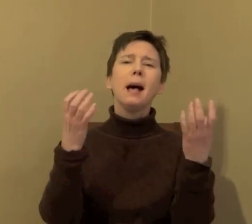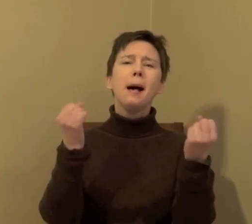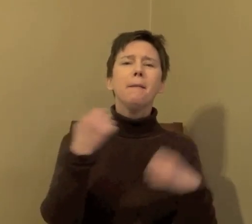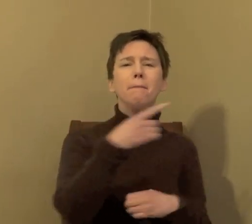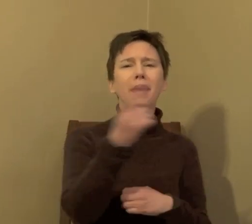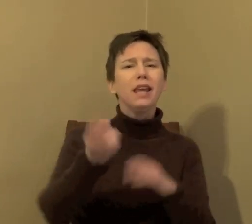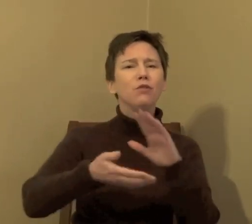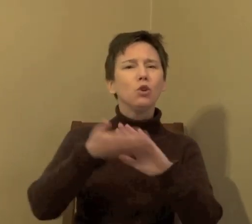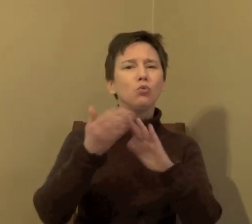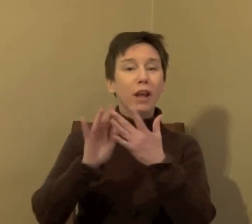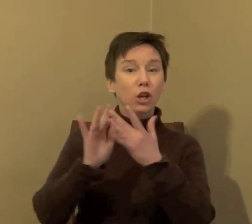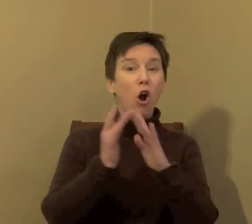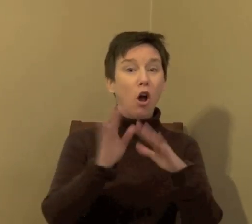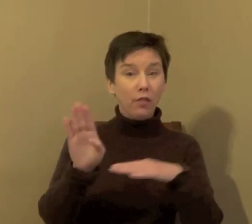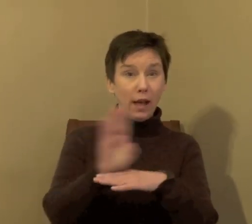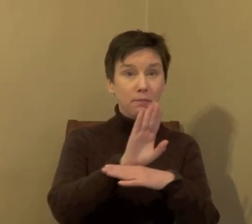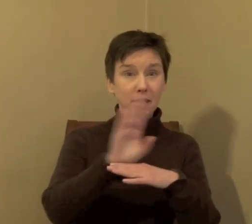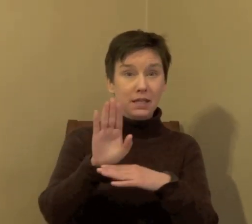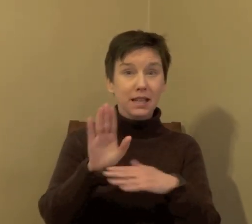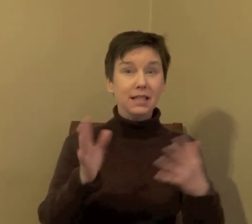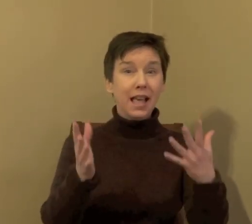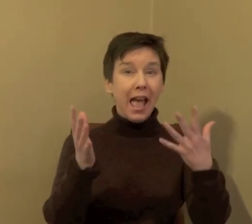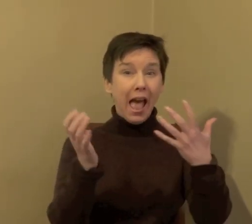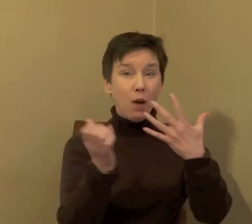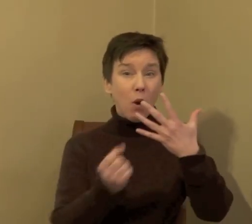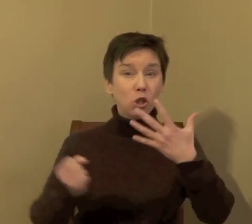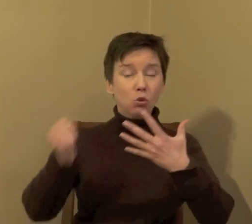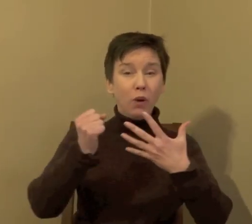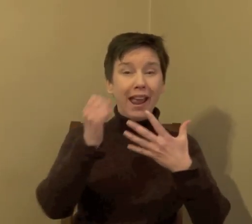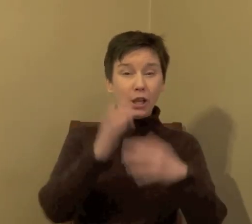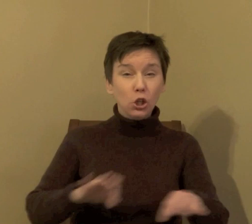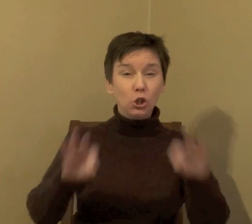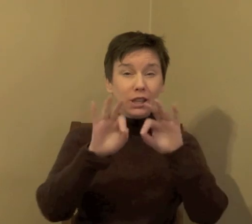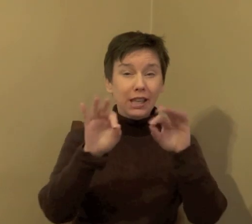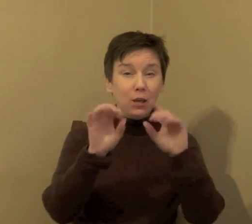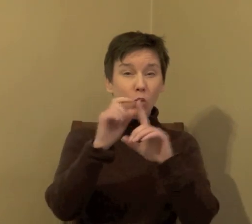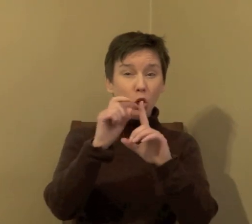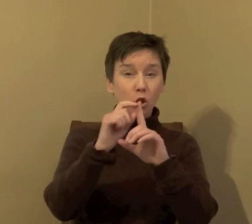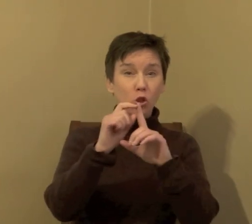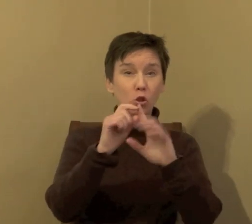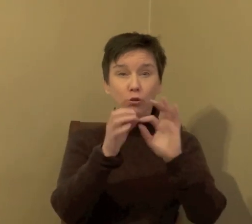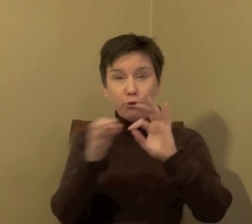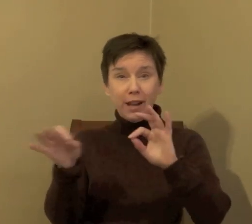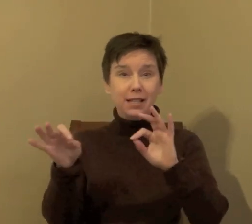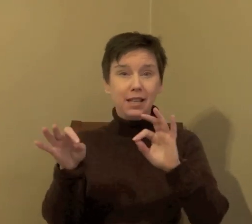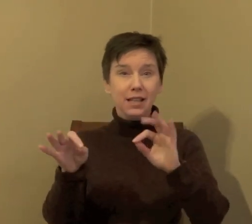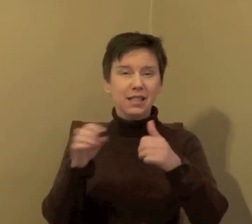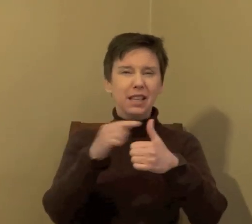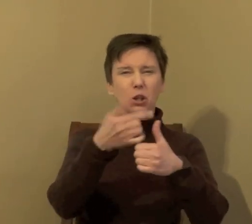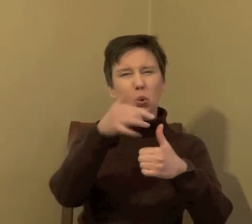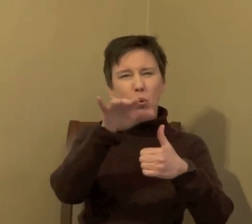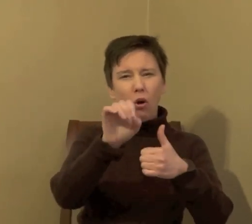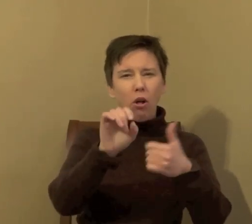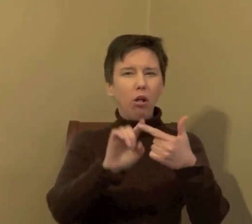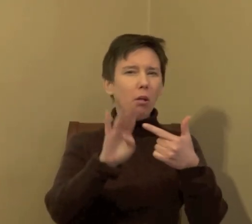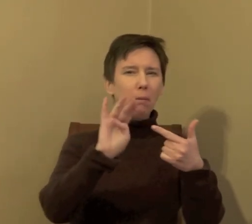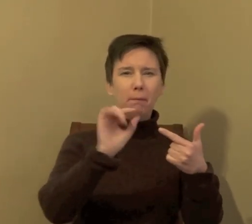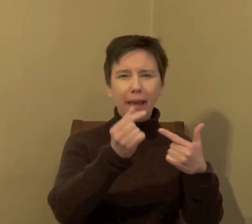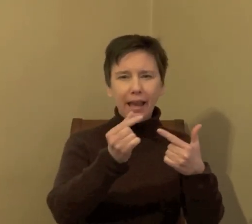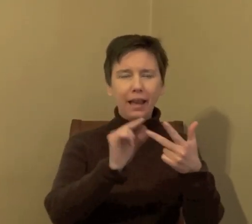Many of you run an online business and want to rank your keywords or phrases in Google, Bing,